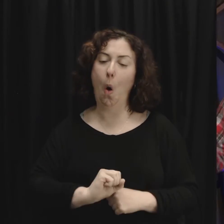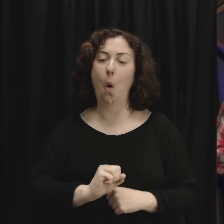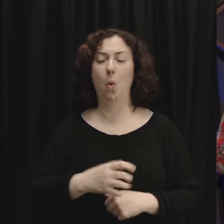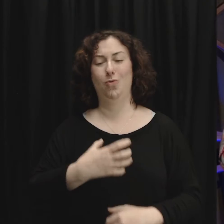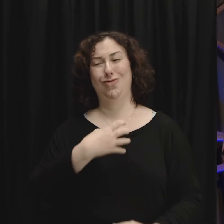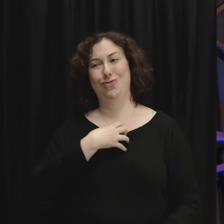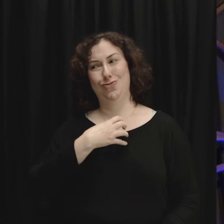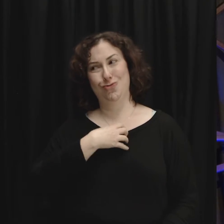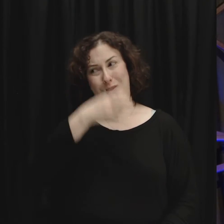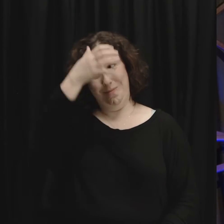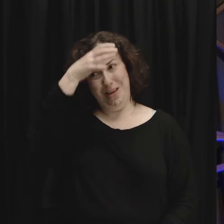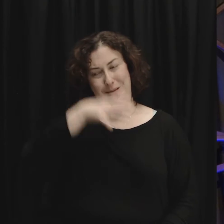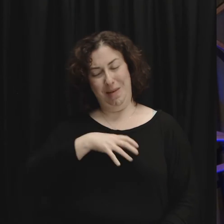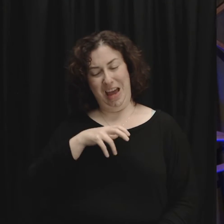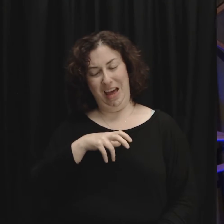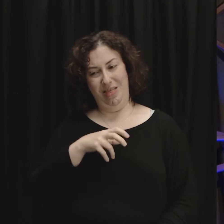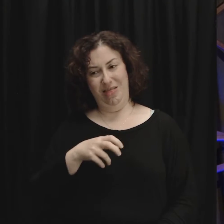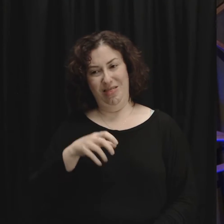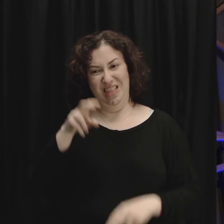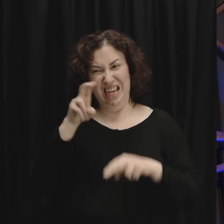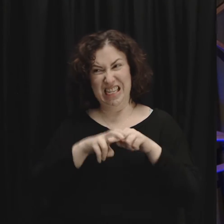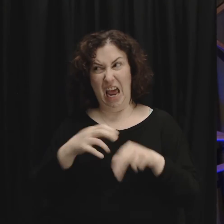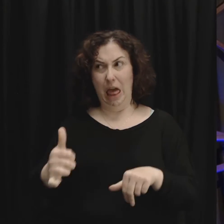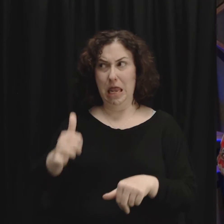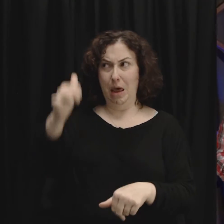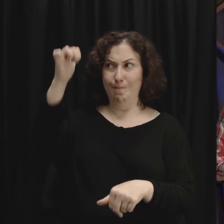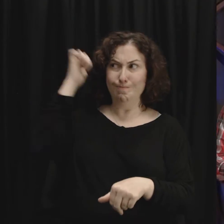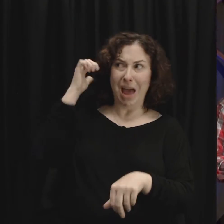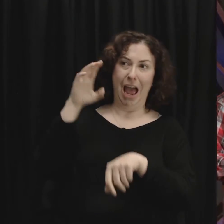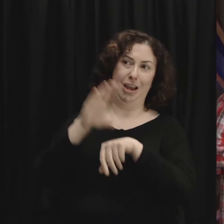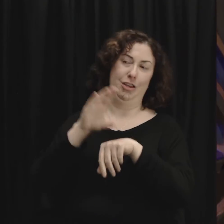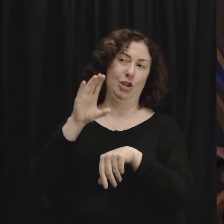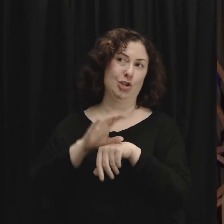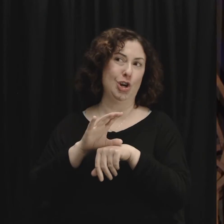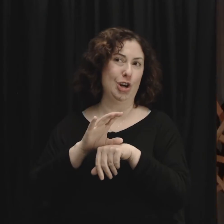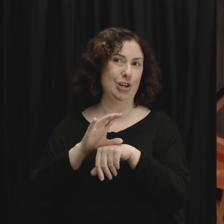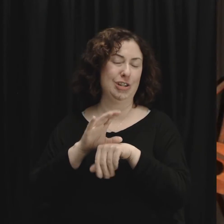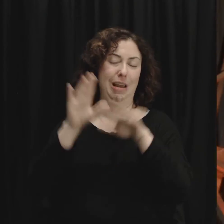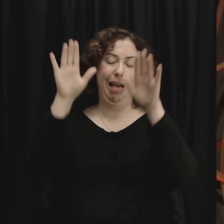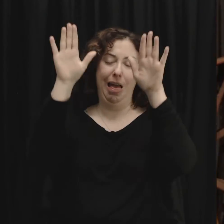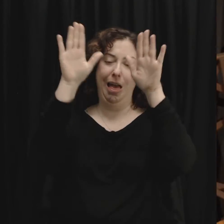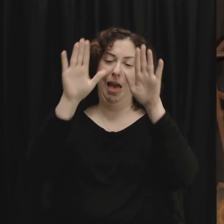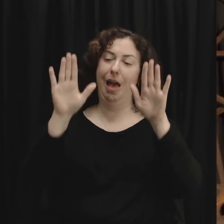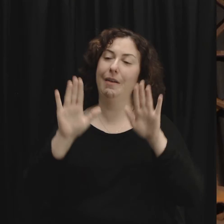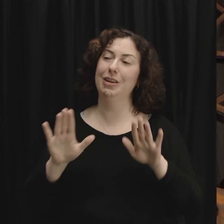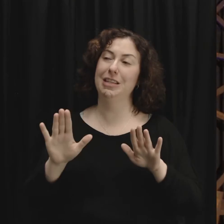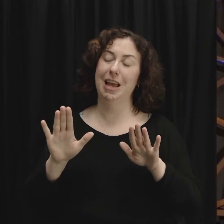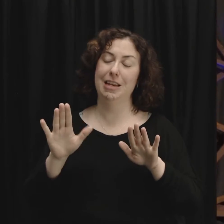he was this old grumpy guy that would sit in the back of church and when I would get done preaching he'd come up to me with a